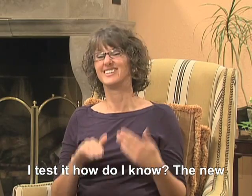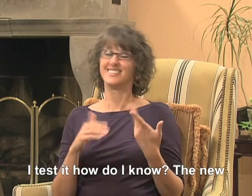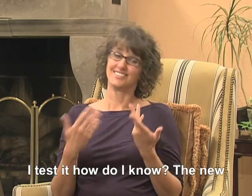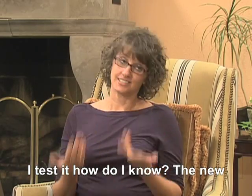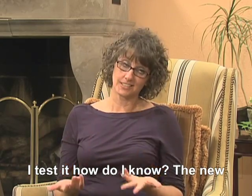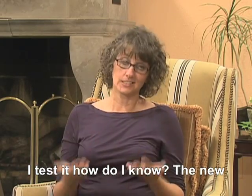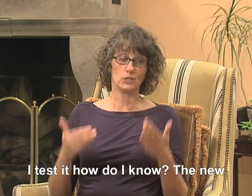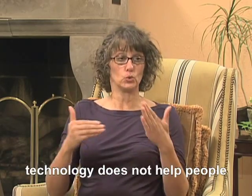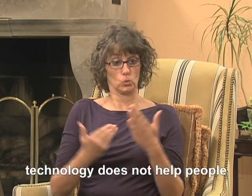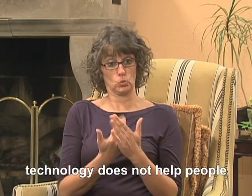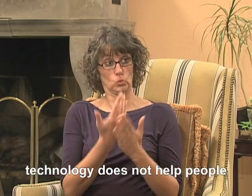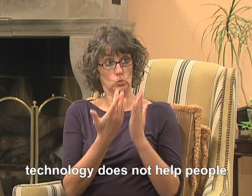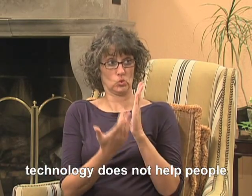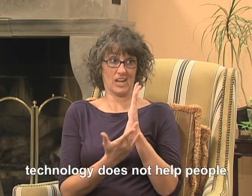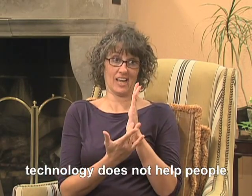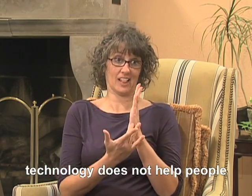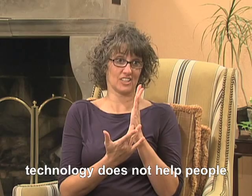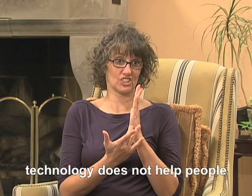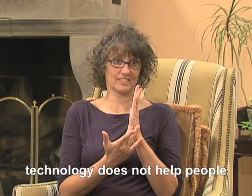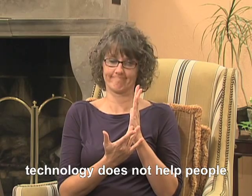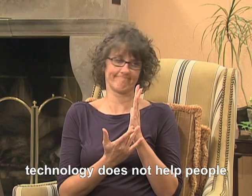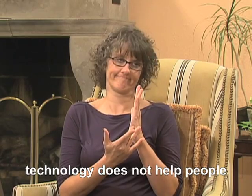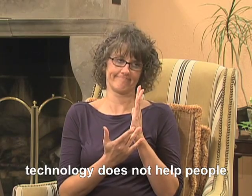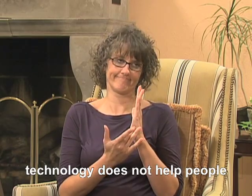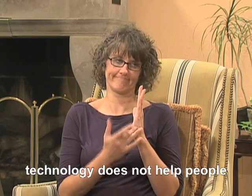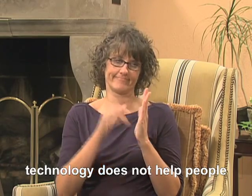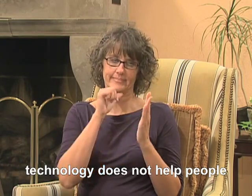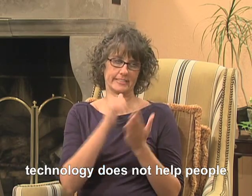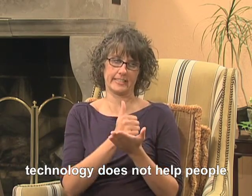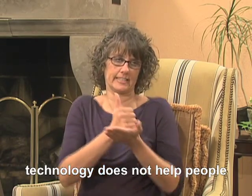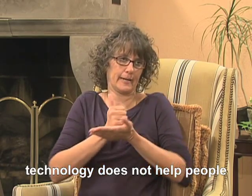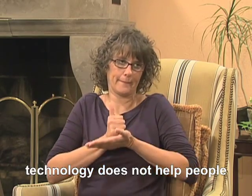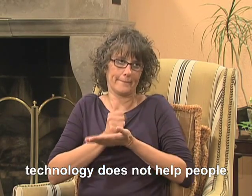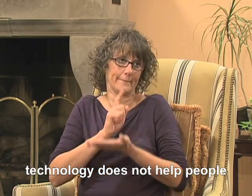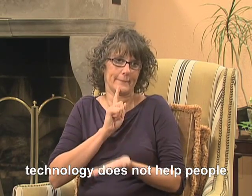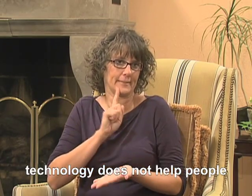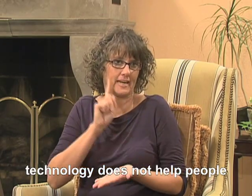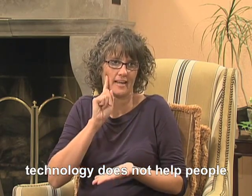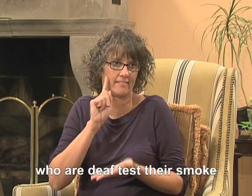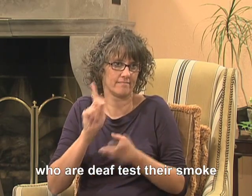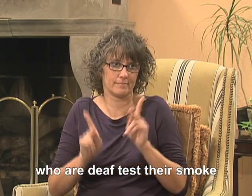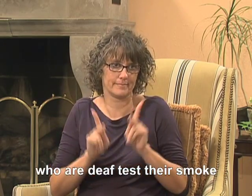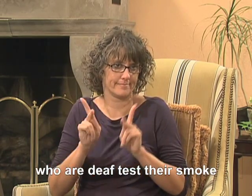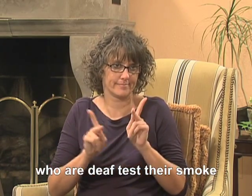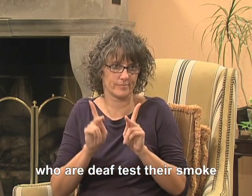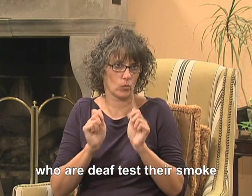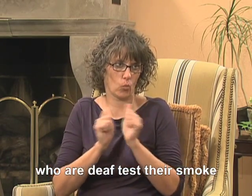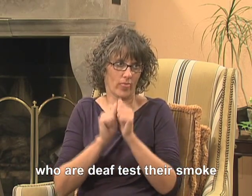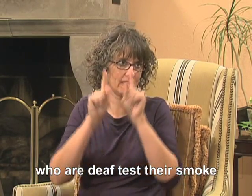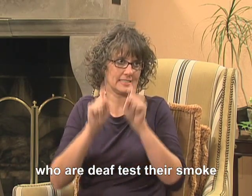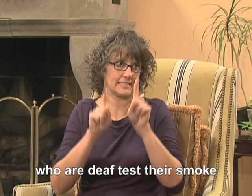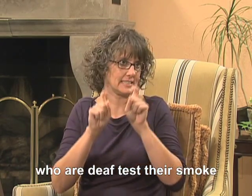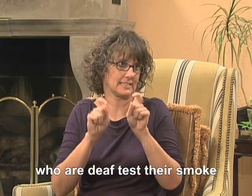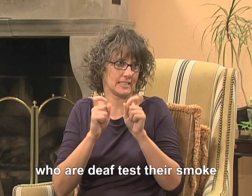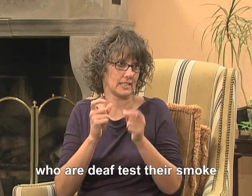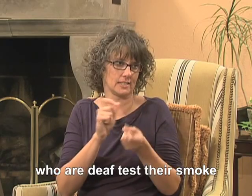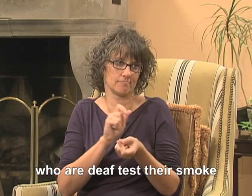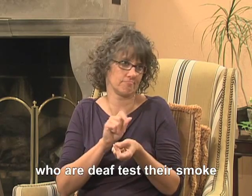The new technology does not help people who are deaf test their smoke alarms.